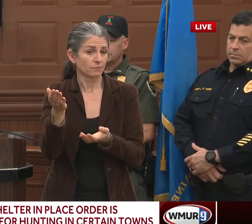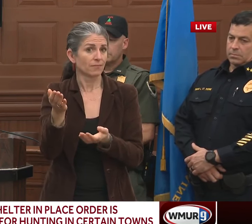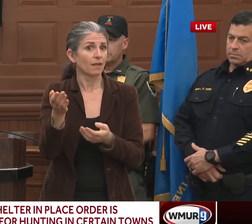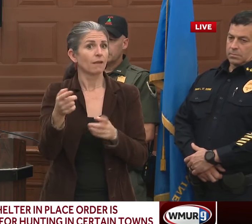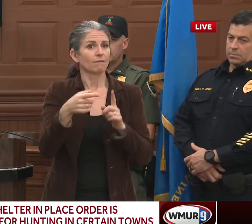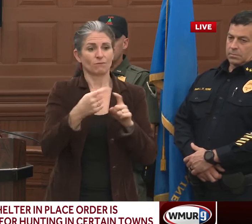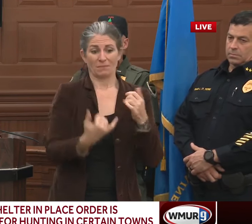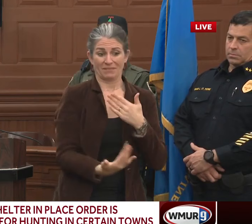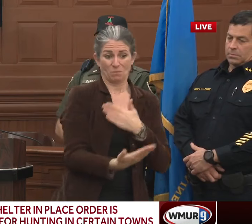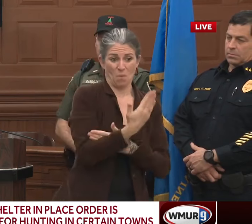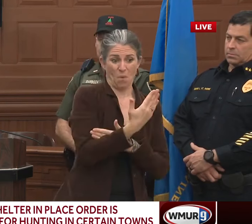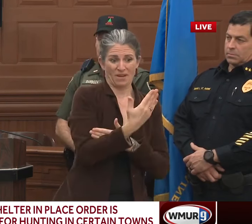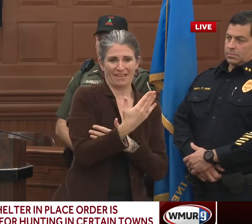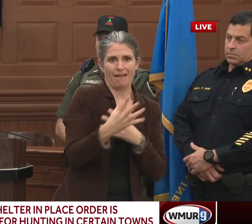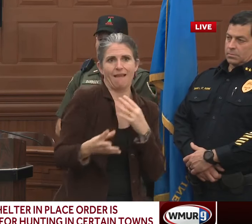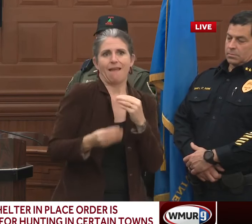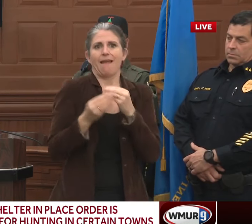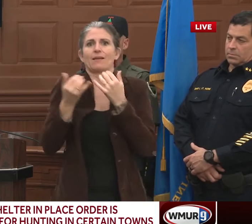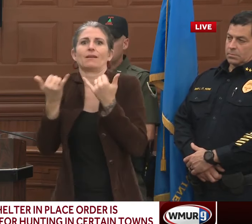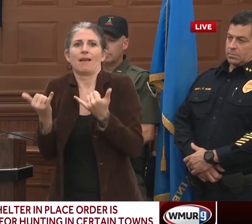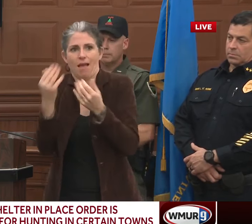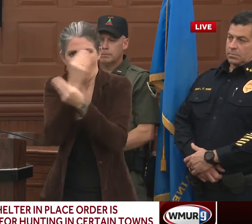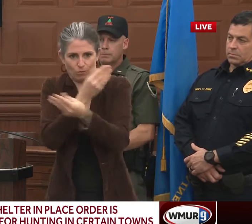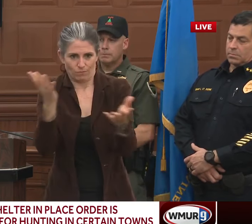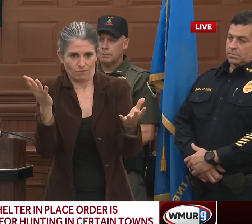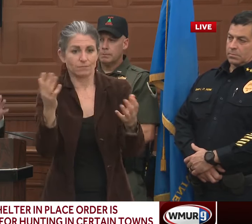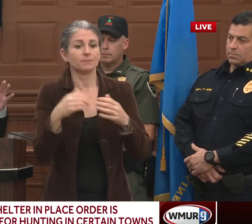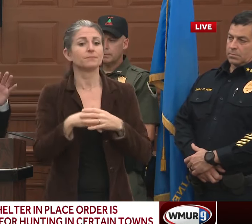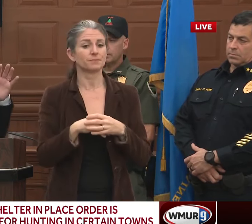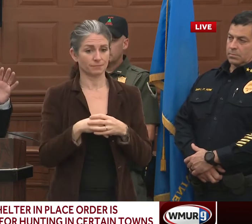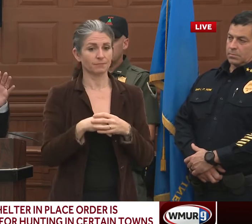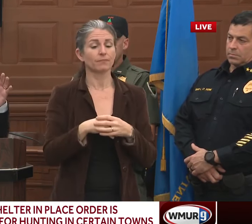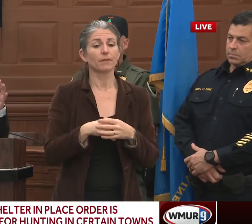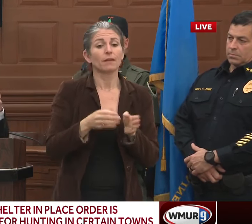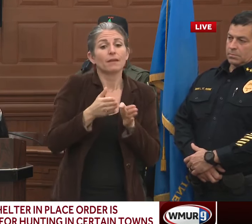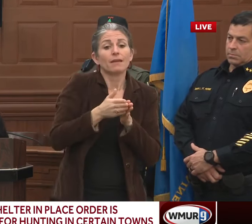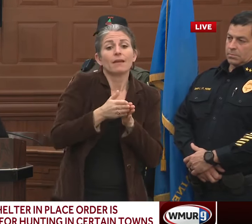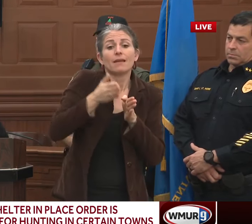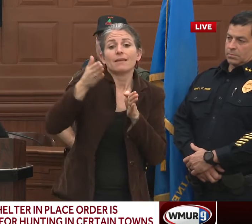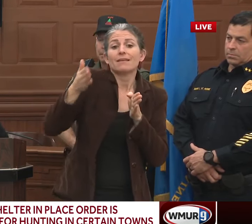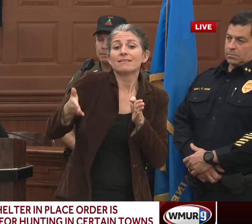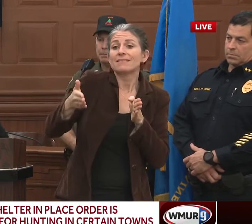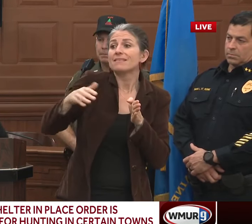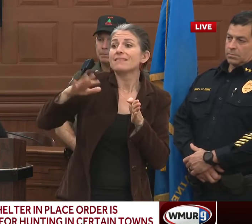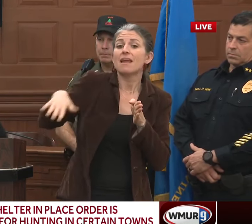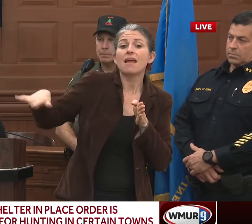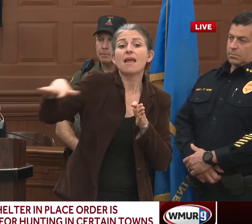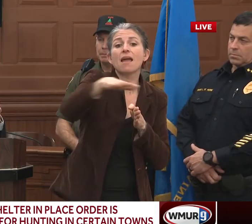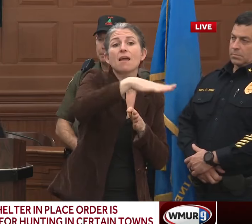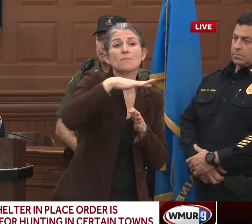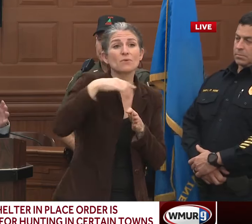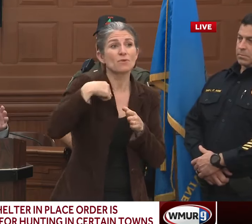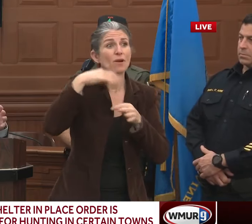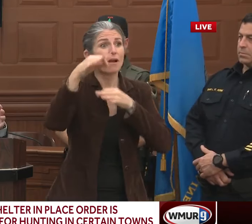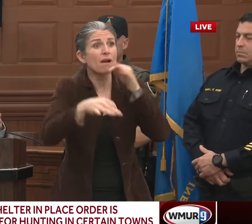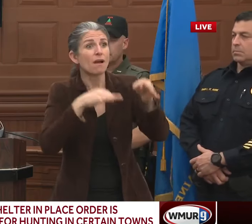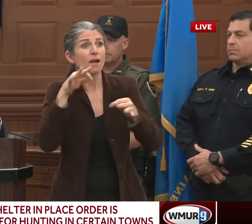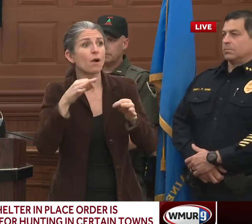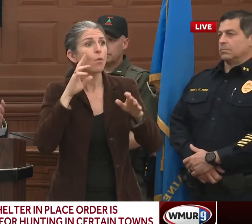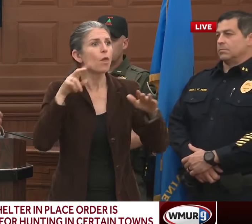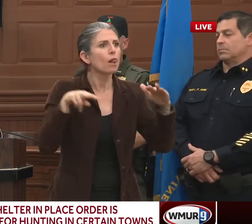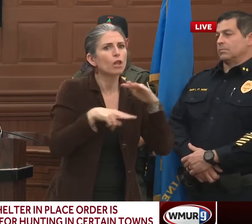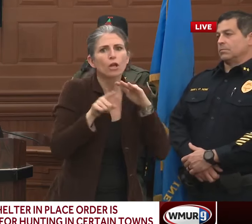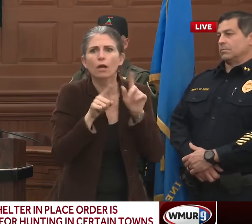neighborhood canvases as an example, I did not speak to that. So we talked about large deployments of officers in various